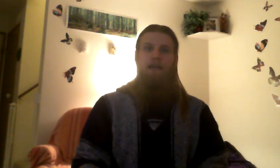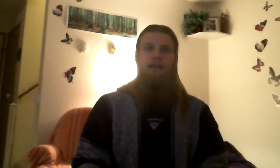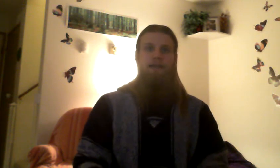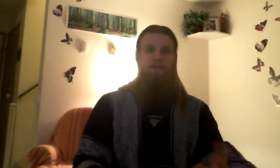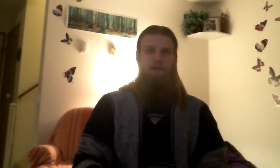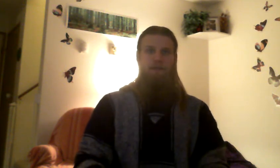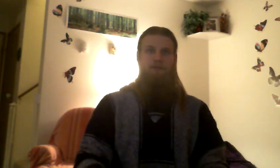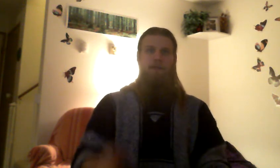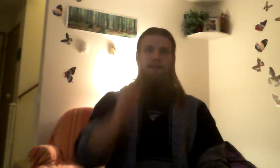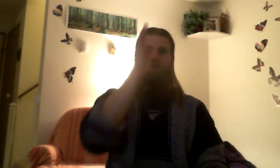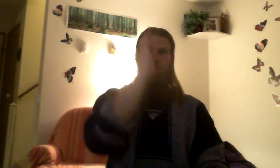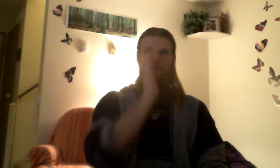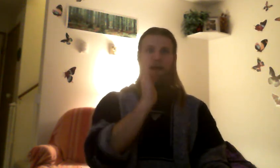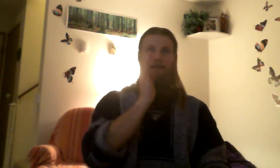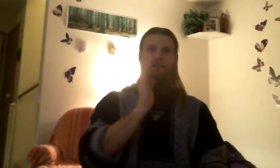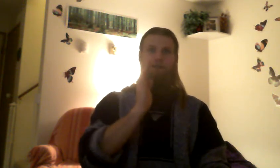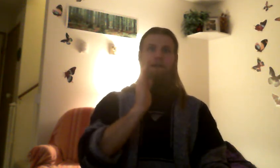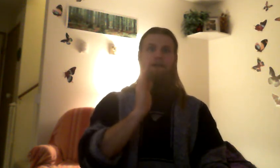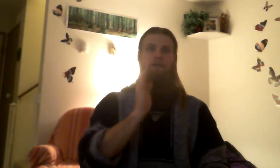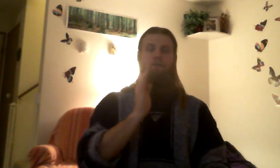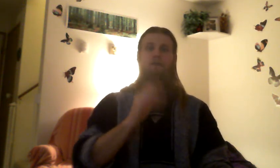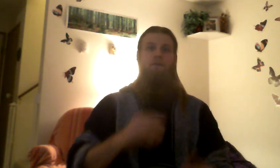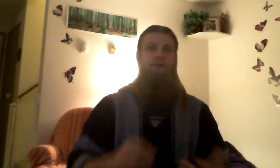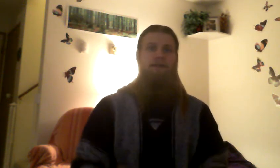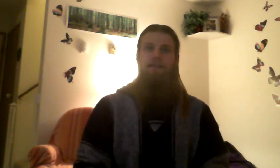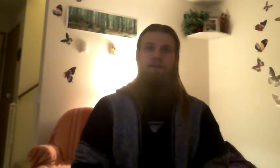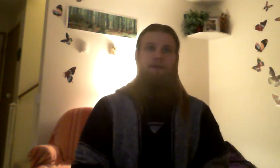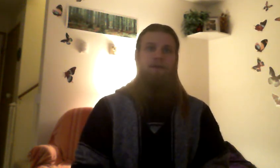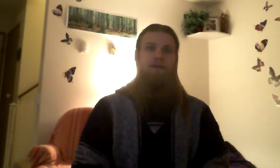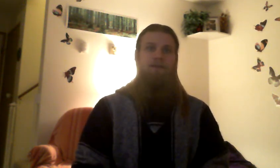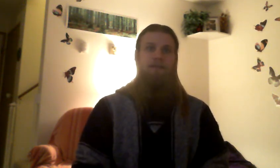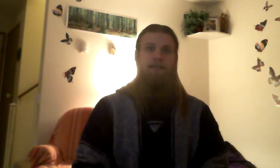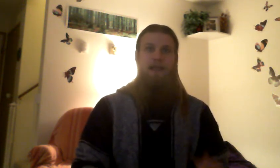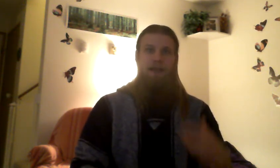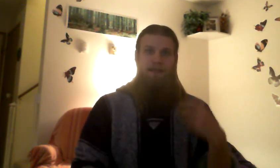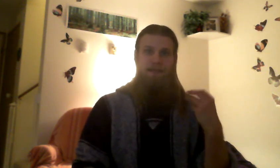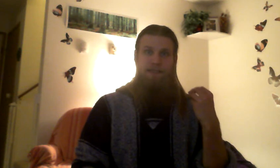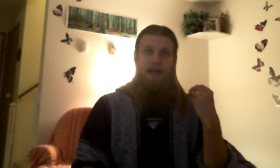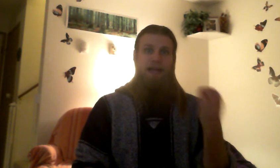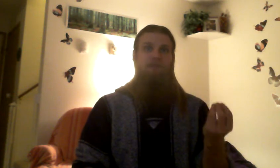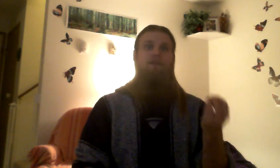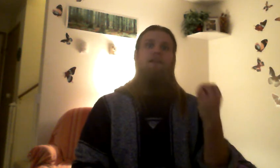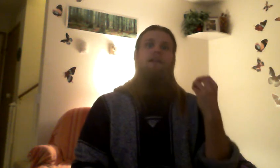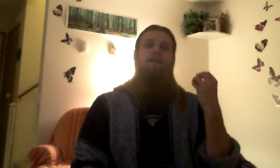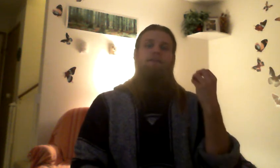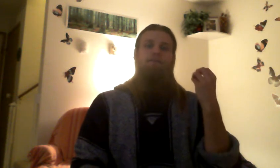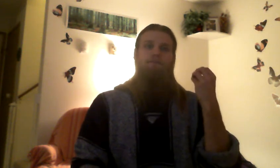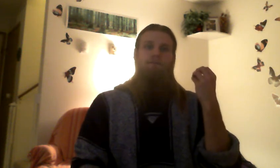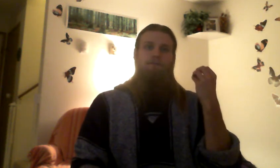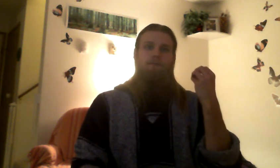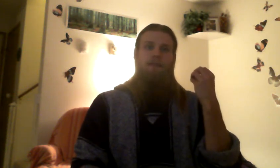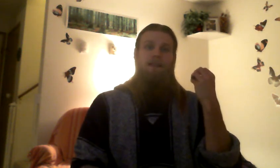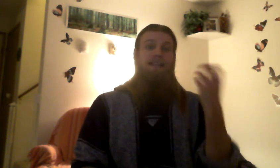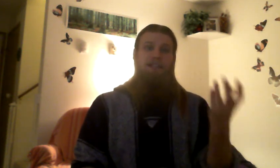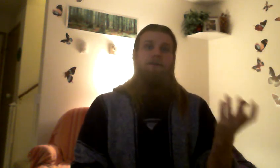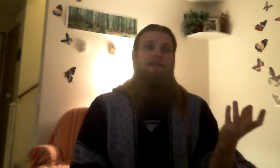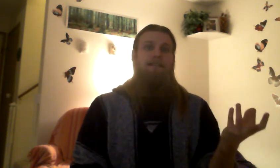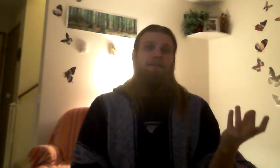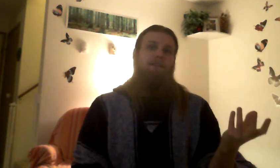your neck. Keep yourself straight. Keep your spine straight. Breathe deeply while you're doing this. This is actual, it's actually quite difficult